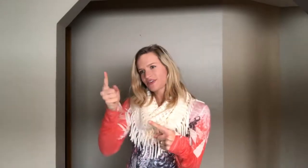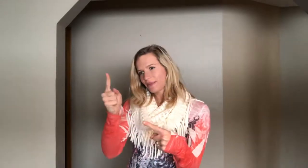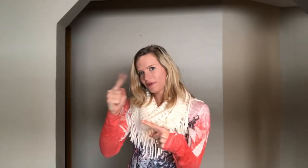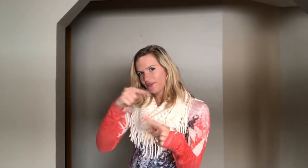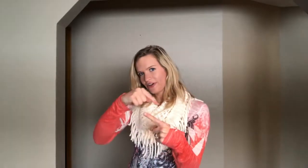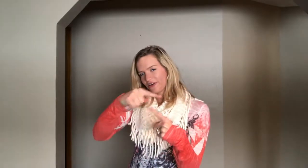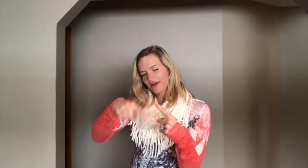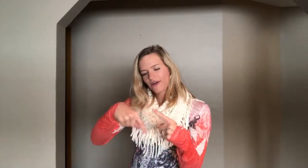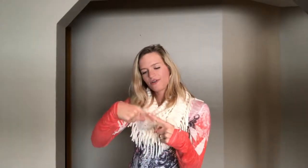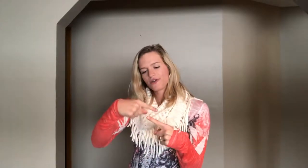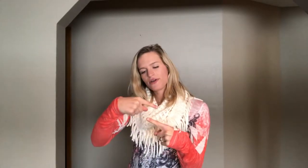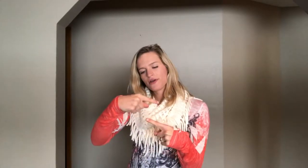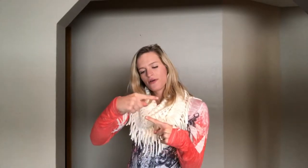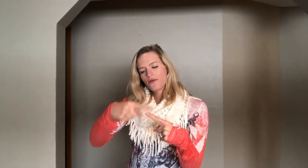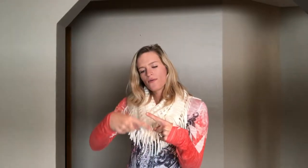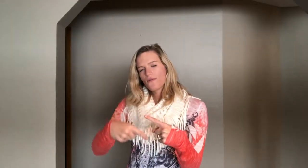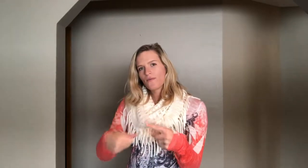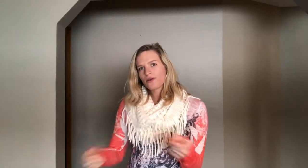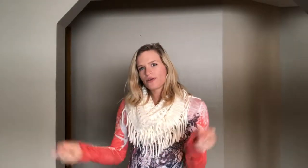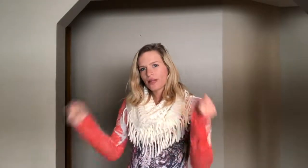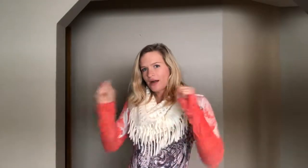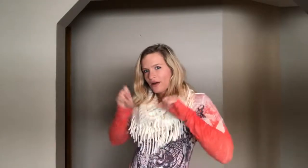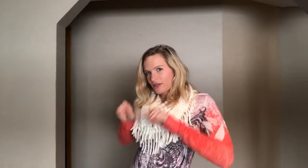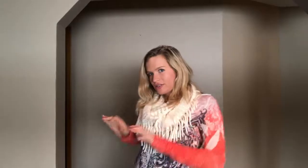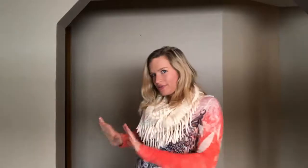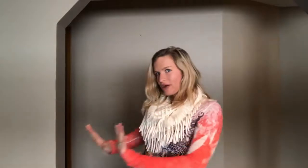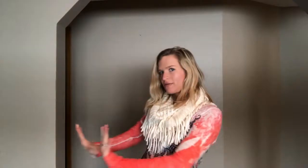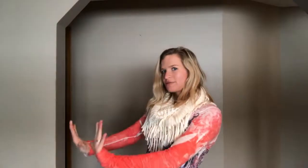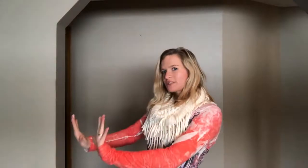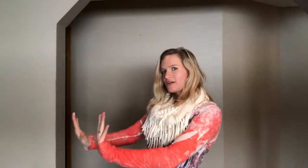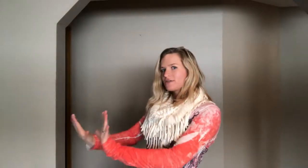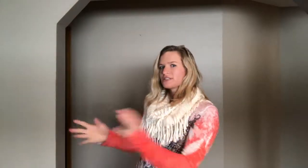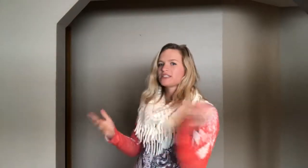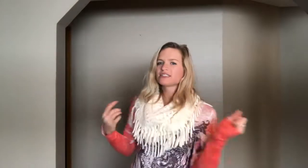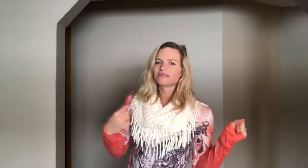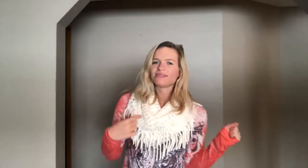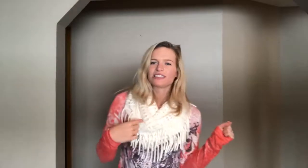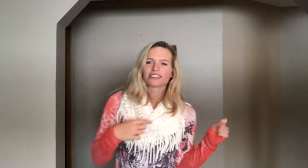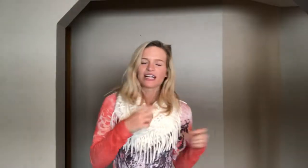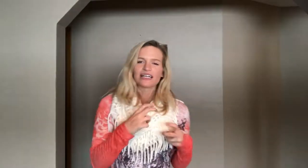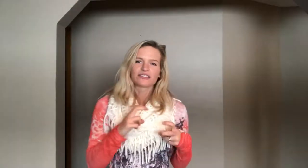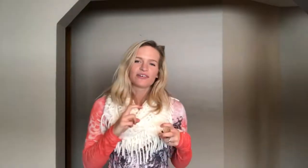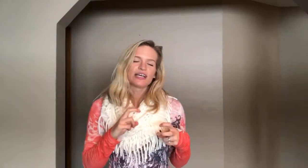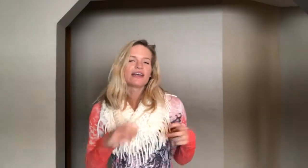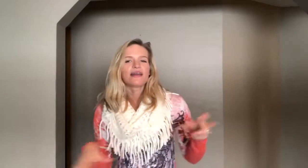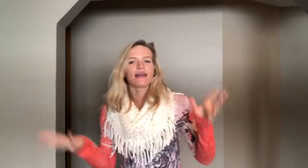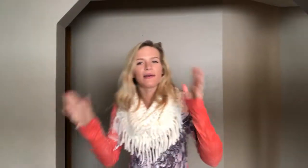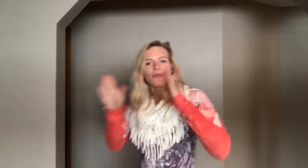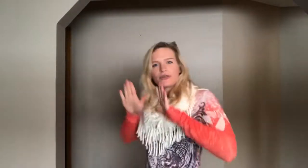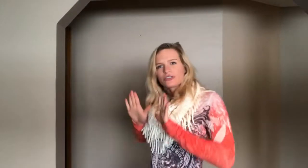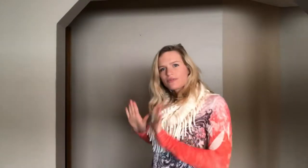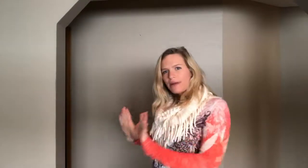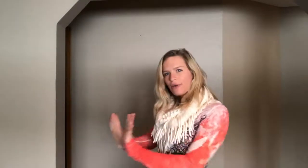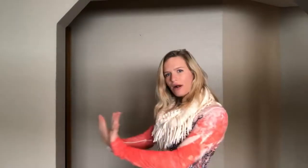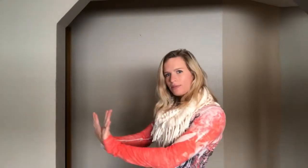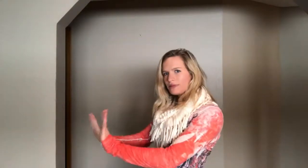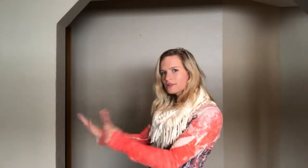wrap your finger around. When you let all your problems go. So this is me just classifying. And I pushed my problems.